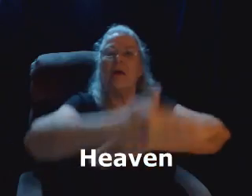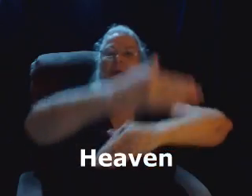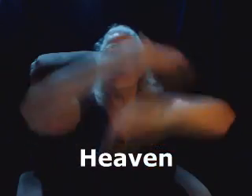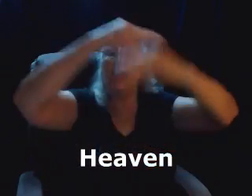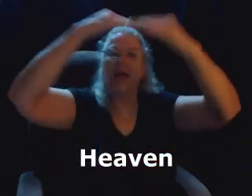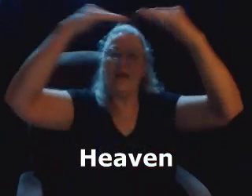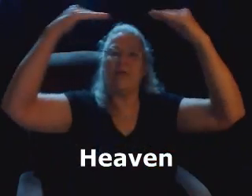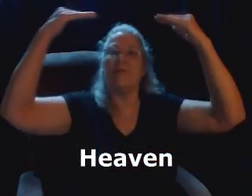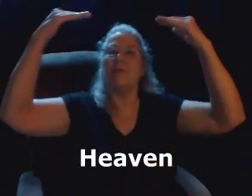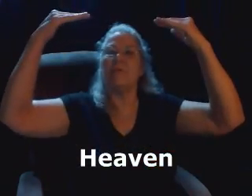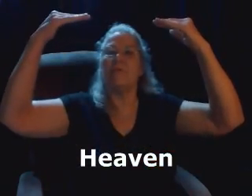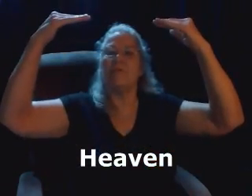Heaven.